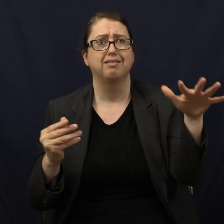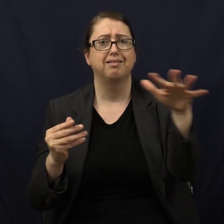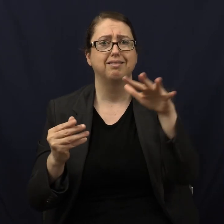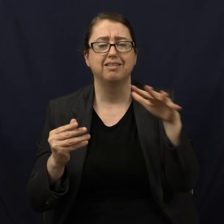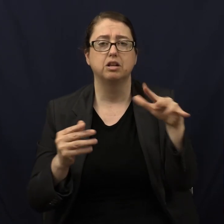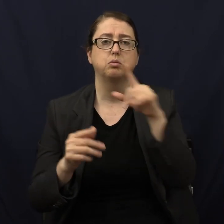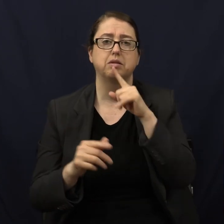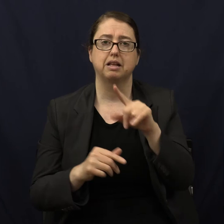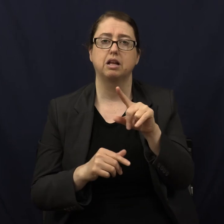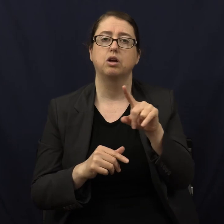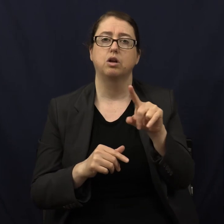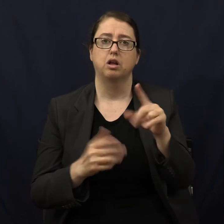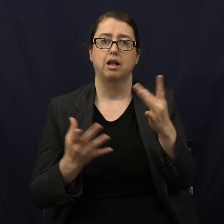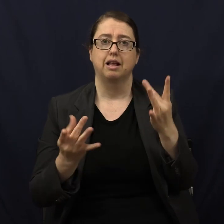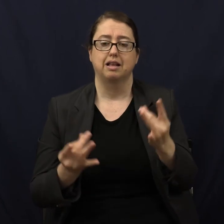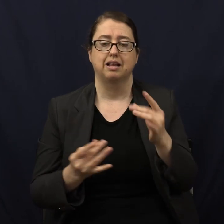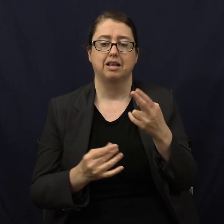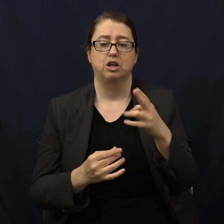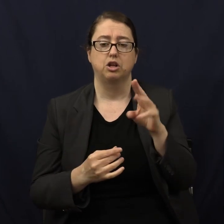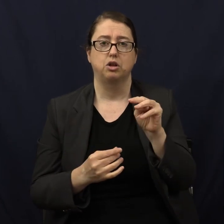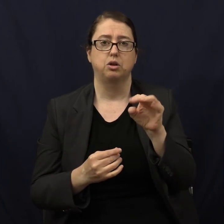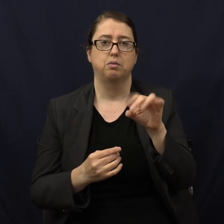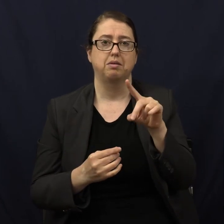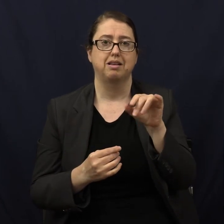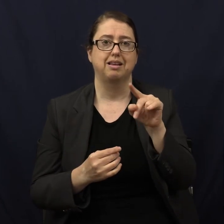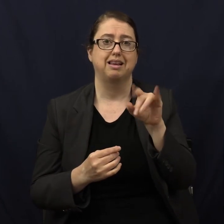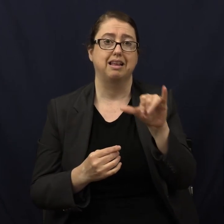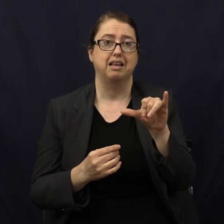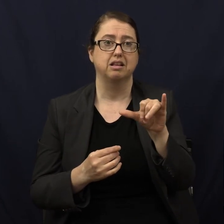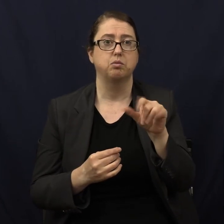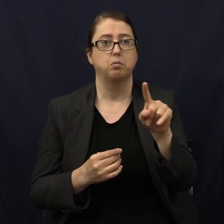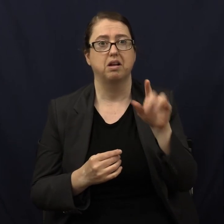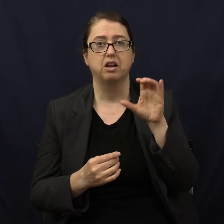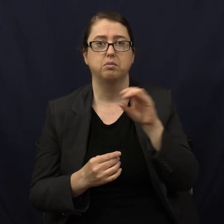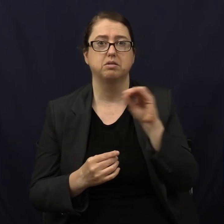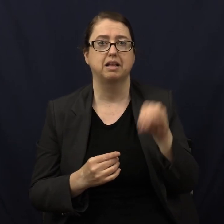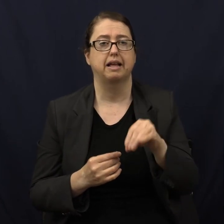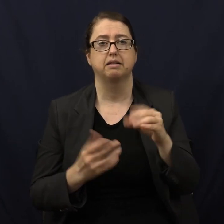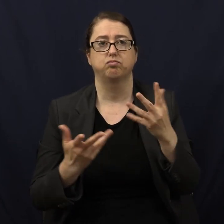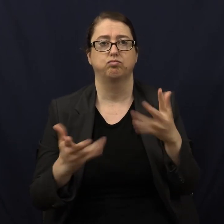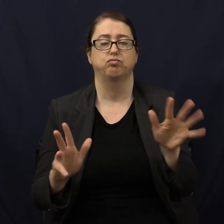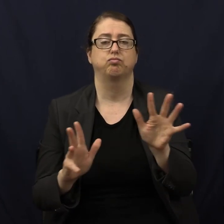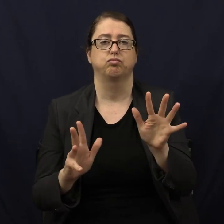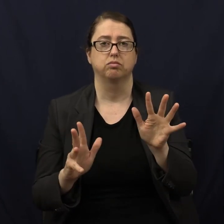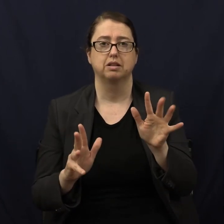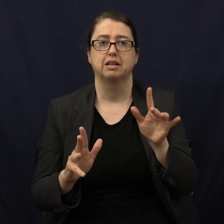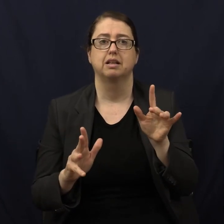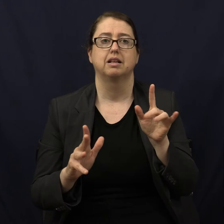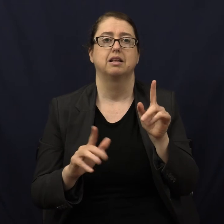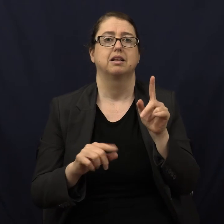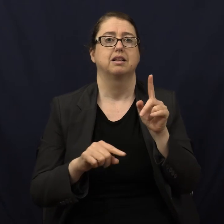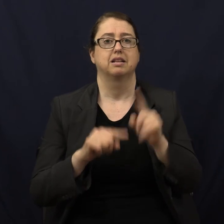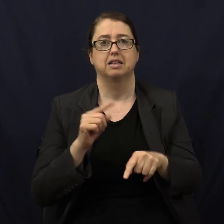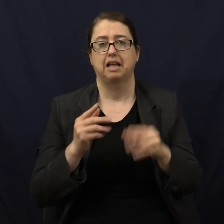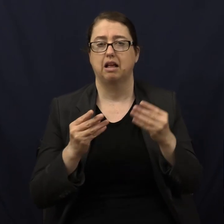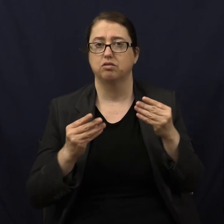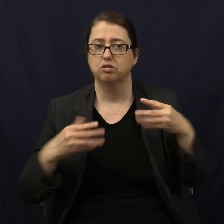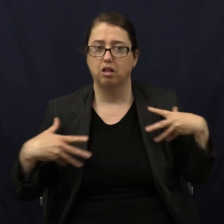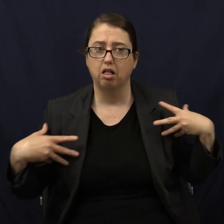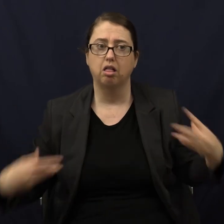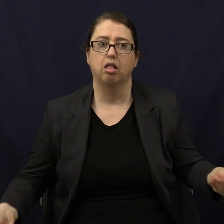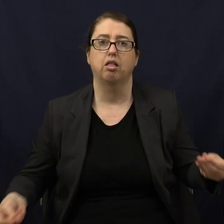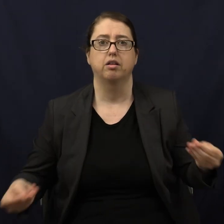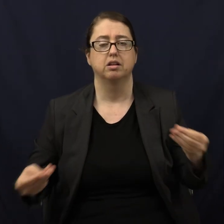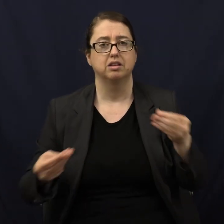Does that make sense? Humidity is 100%. You're toast, right? So that's the problem. You can't lose it from convection. You can't lose it from evaporation.